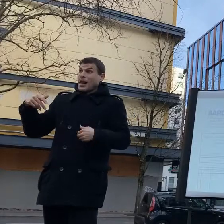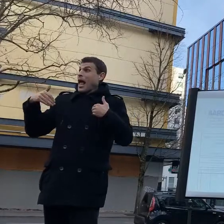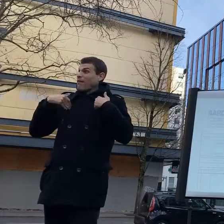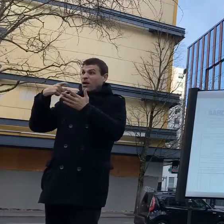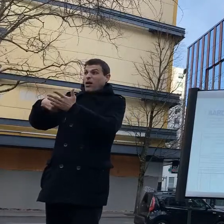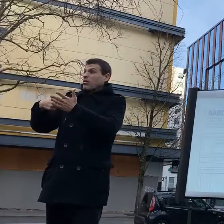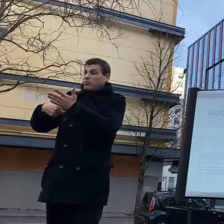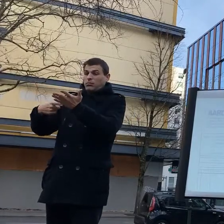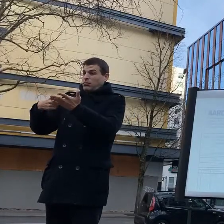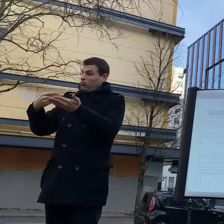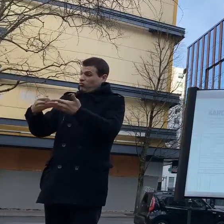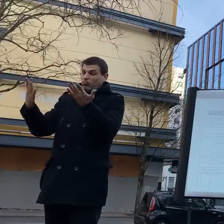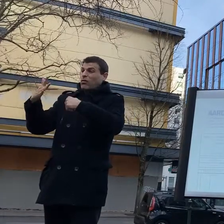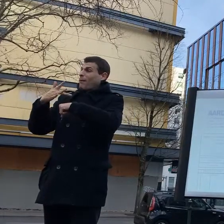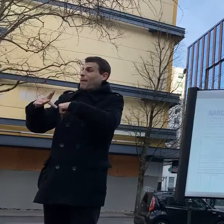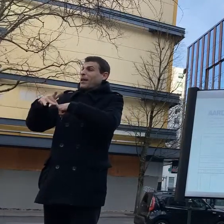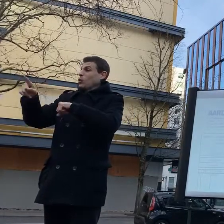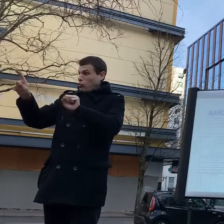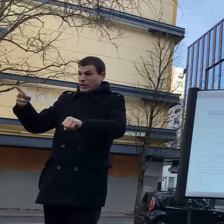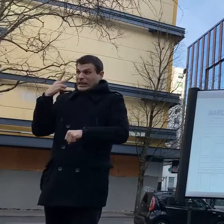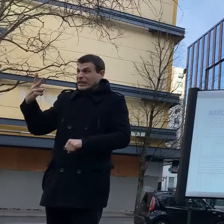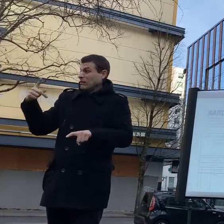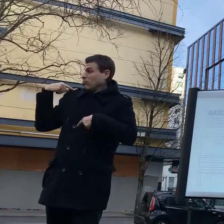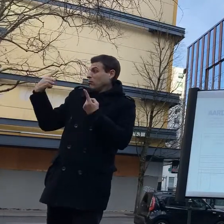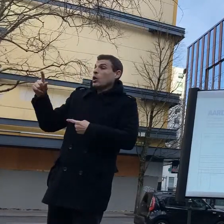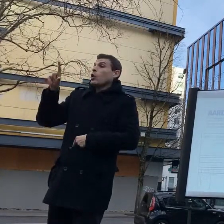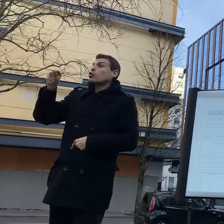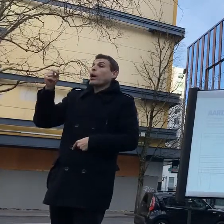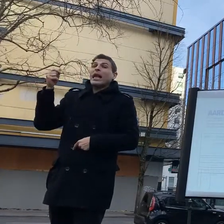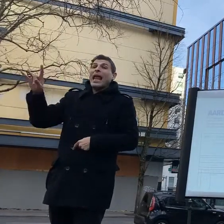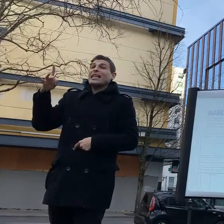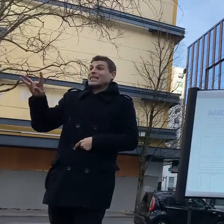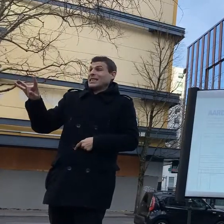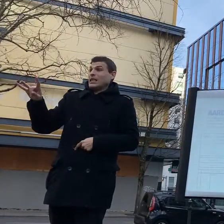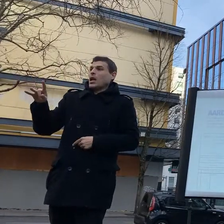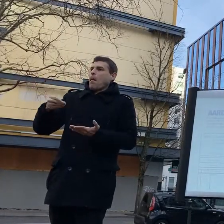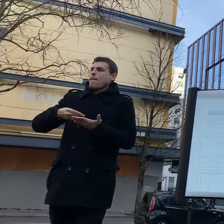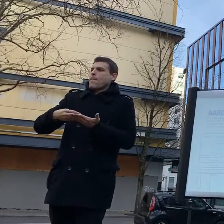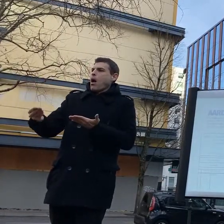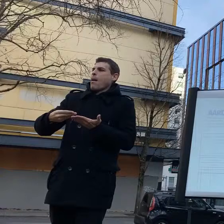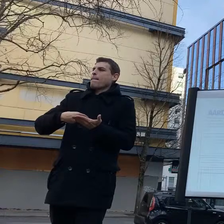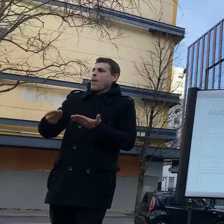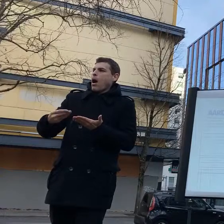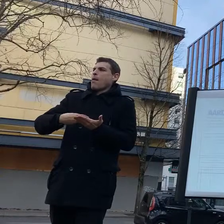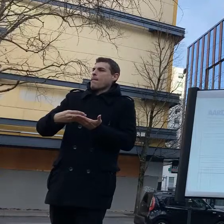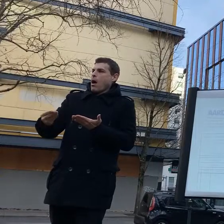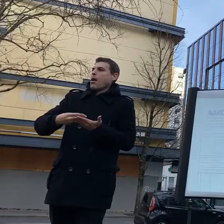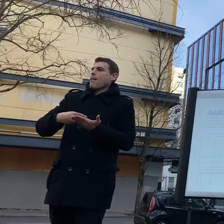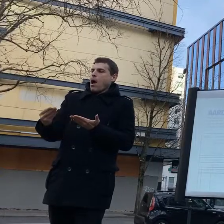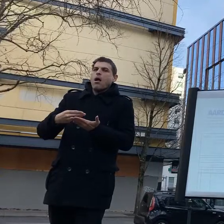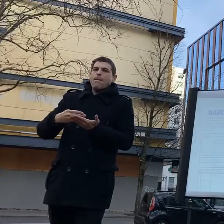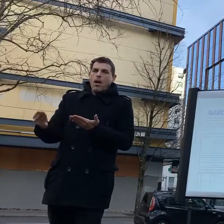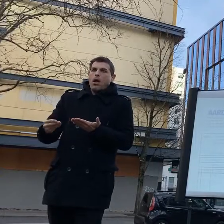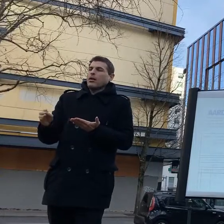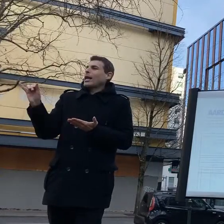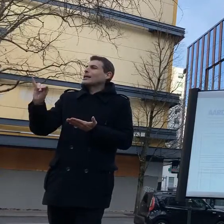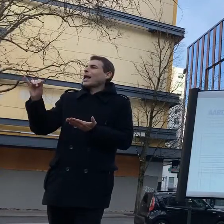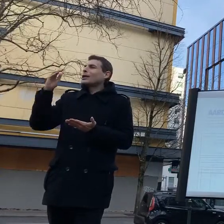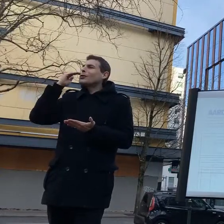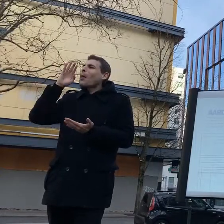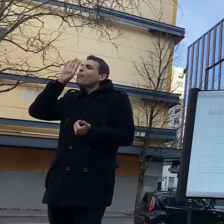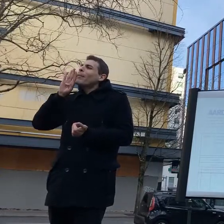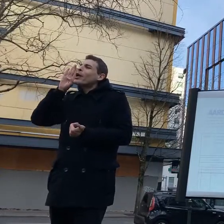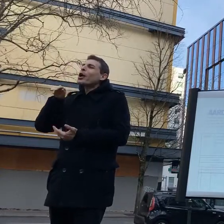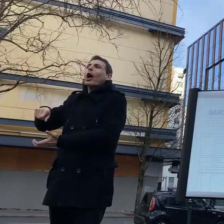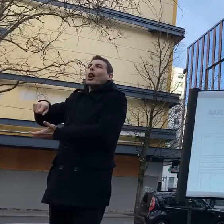july when the vets pulled inside they did not go away they just pulled inside the building we have in fact seen them use hc at the ice